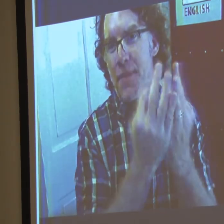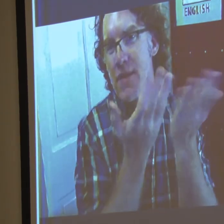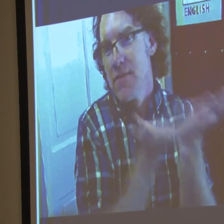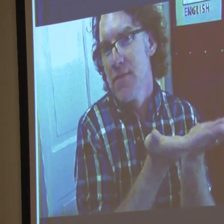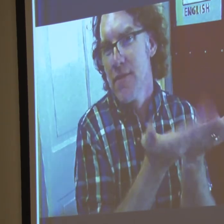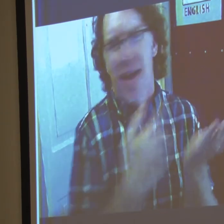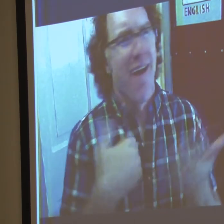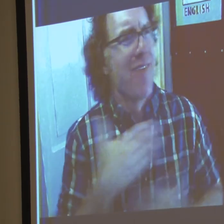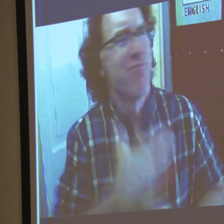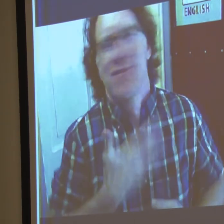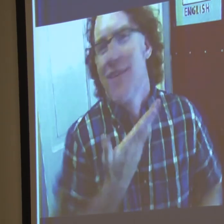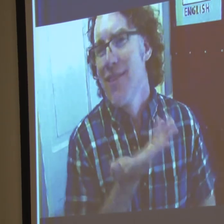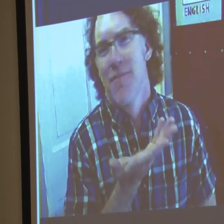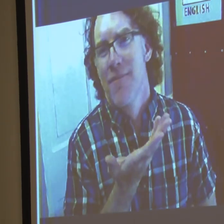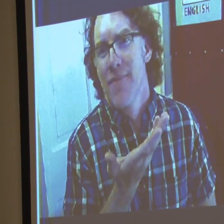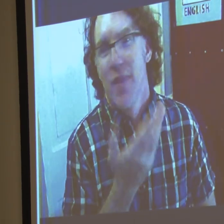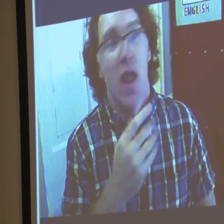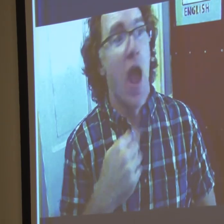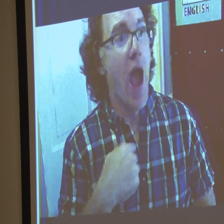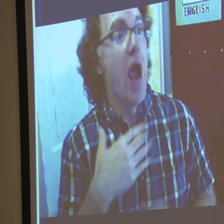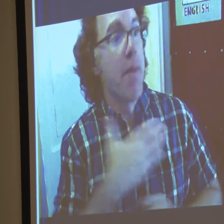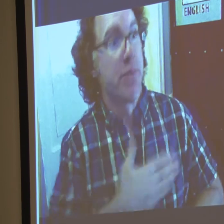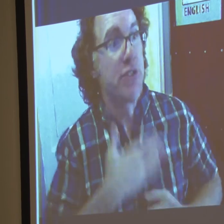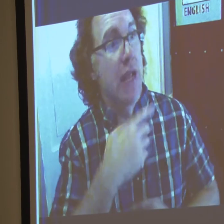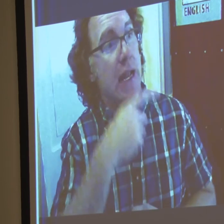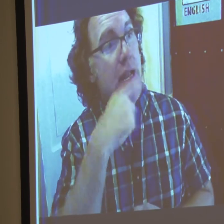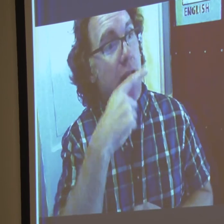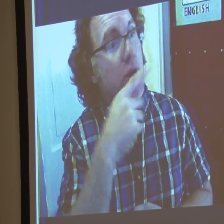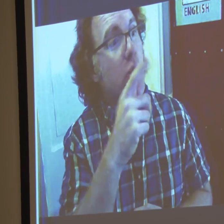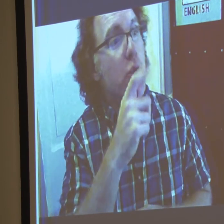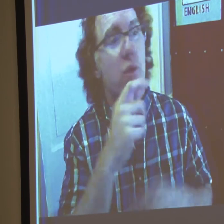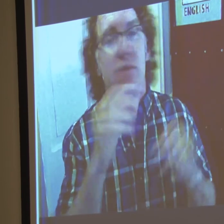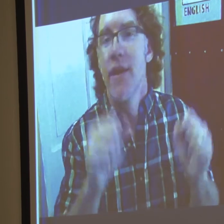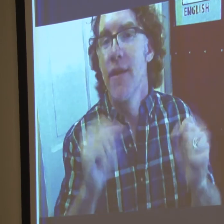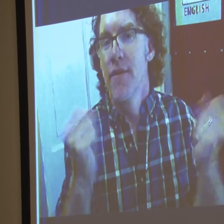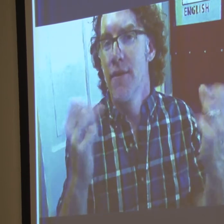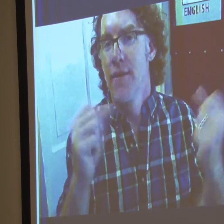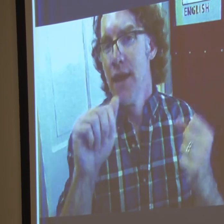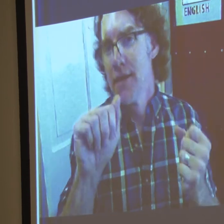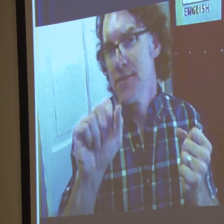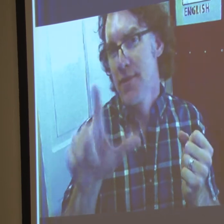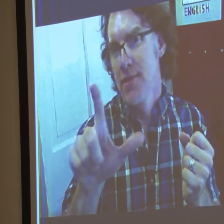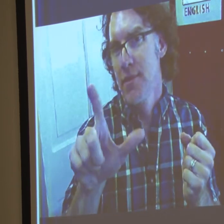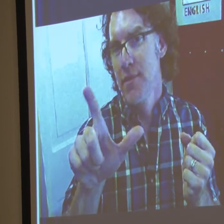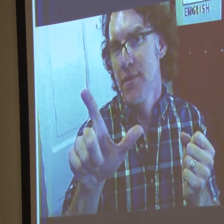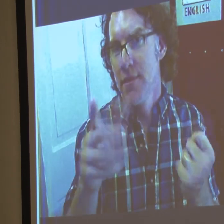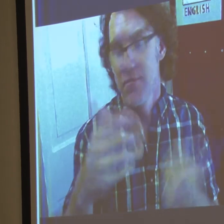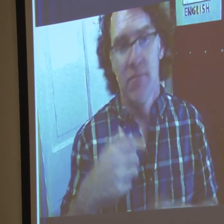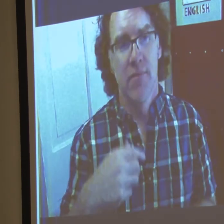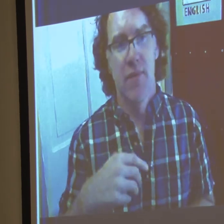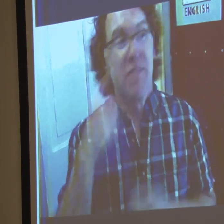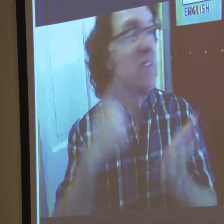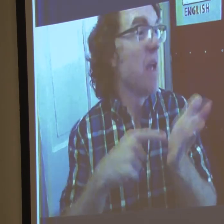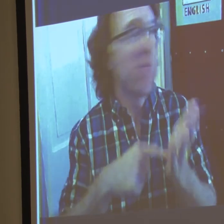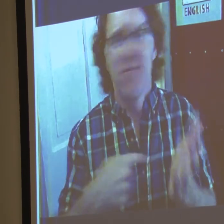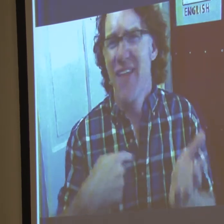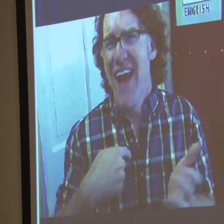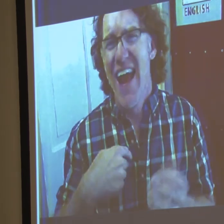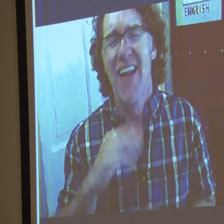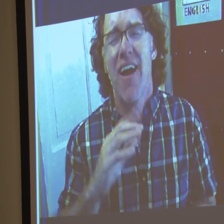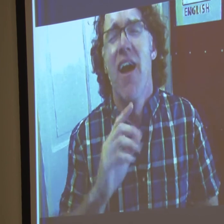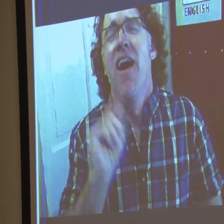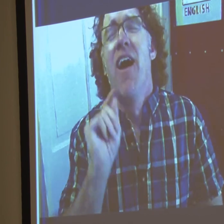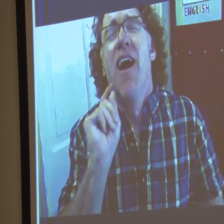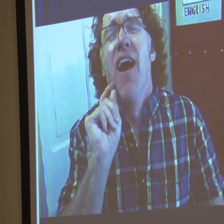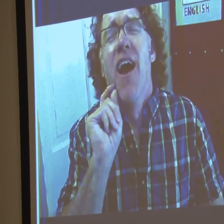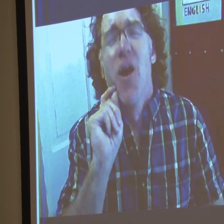I grew up with a hearing family and I appreciate them. And I appreciate the hearing culture and I appreciate hearing people